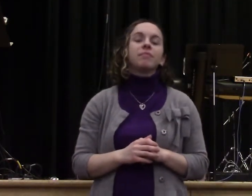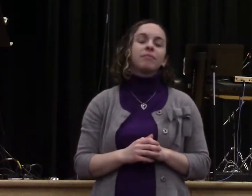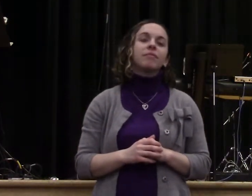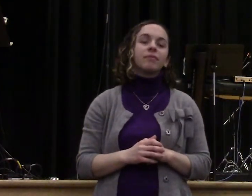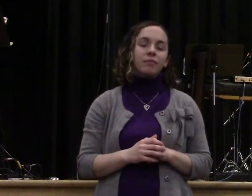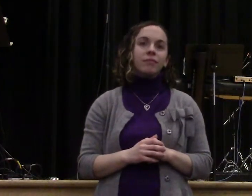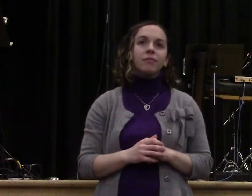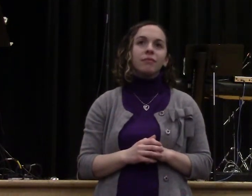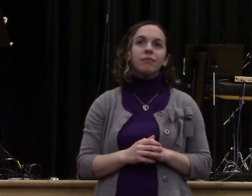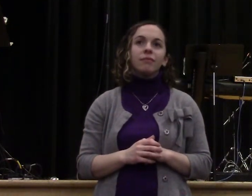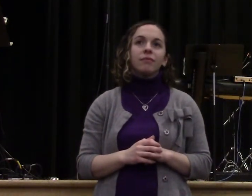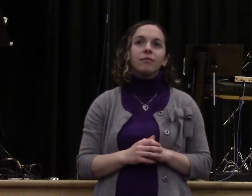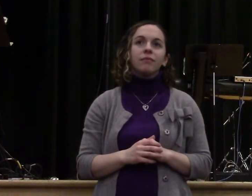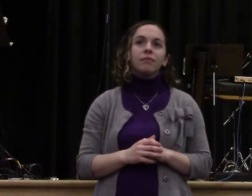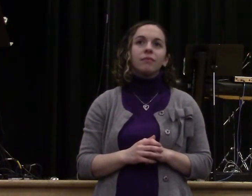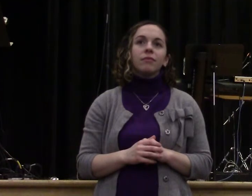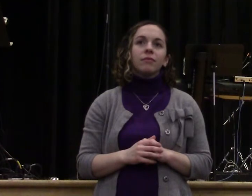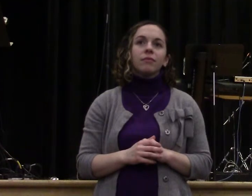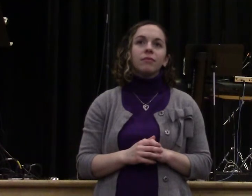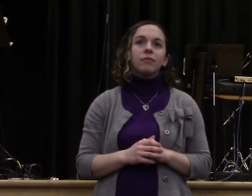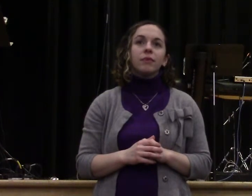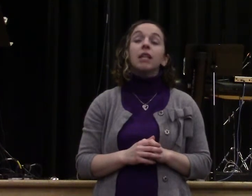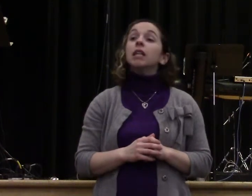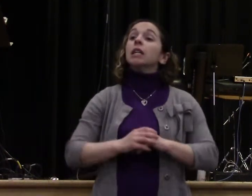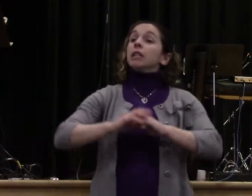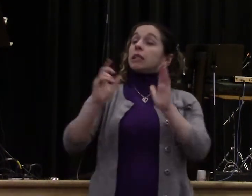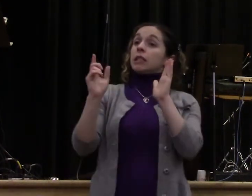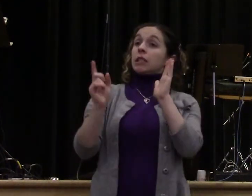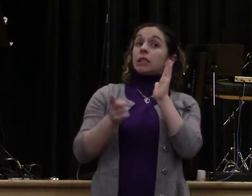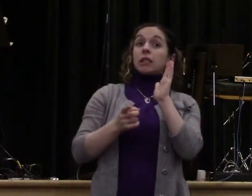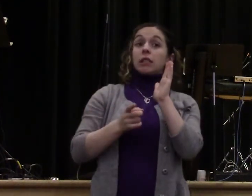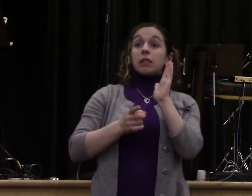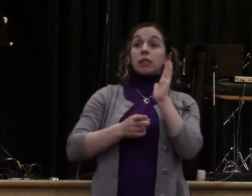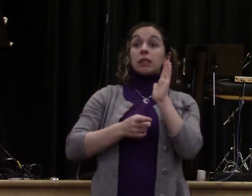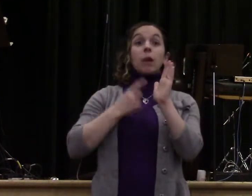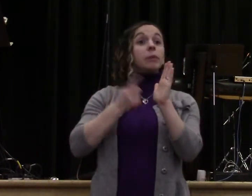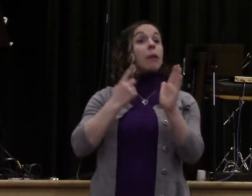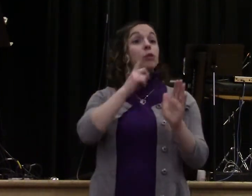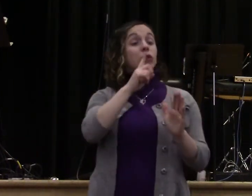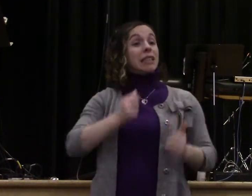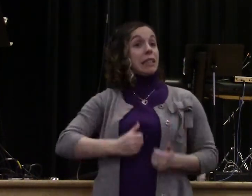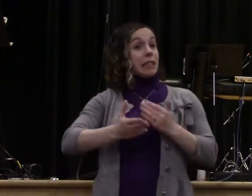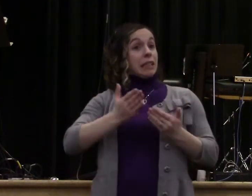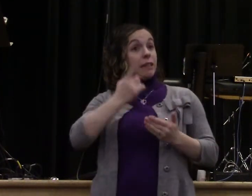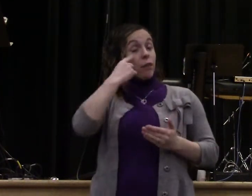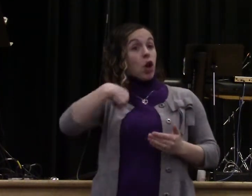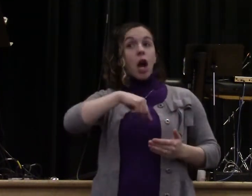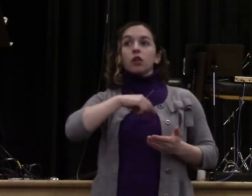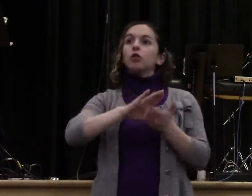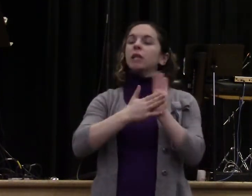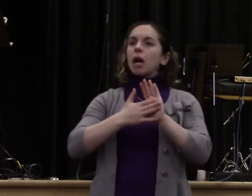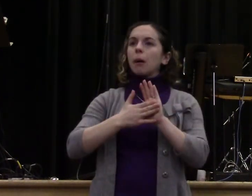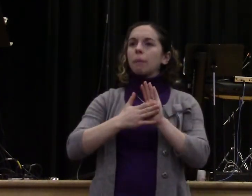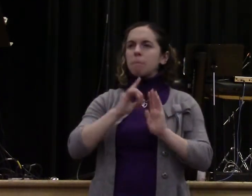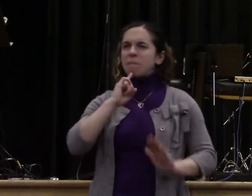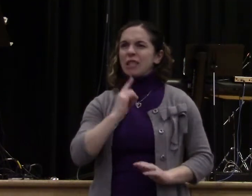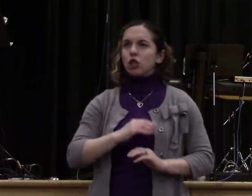without becoming bitter, discouraged, or people fatigued? Bitter, discouraged, or people fatigued?